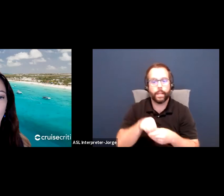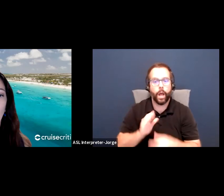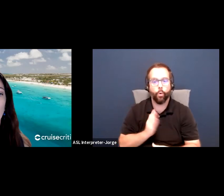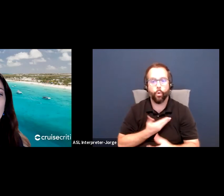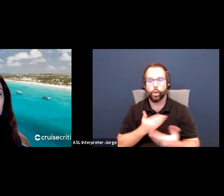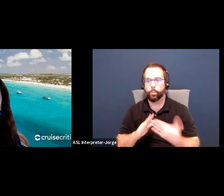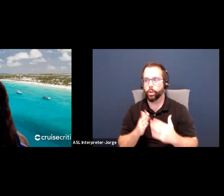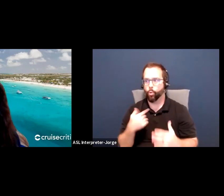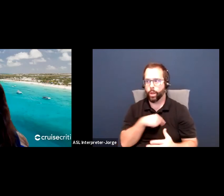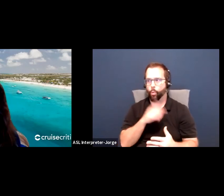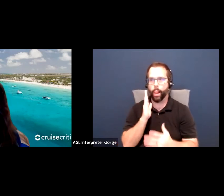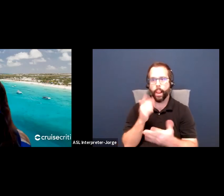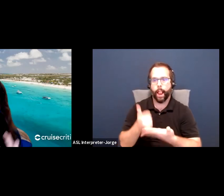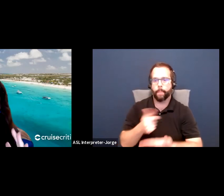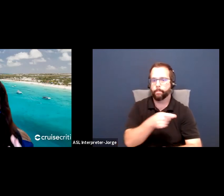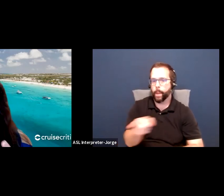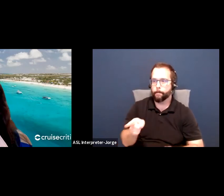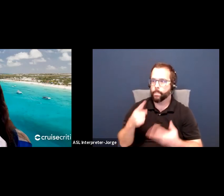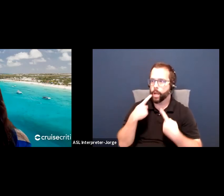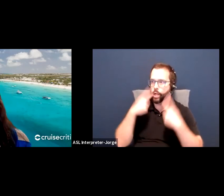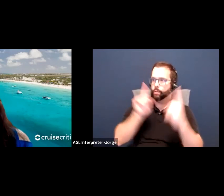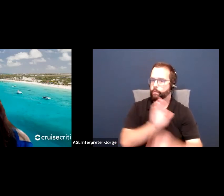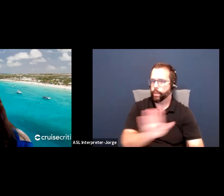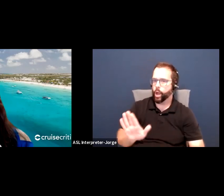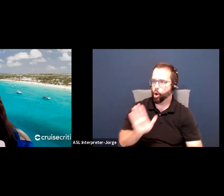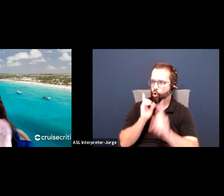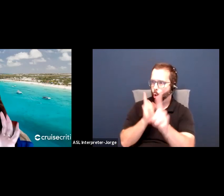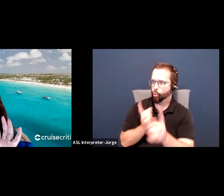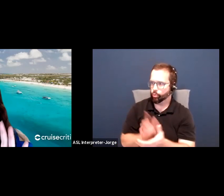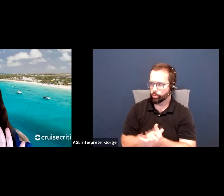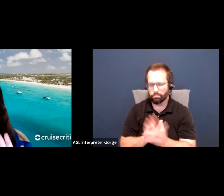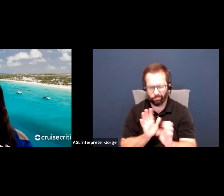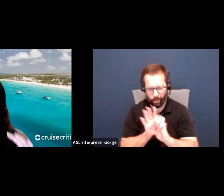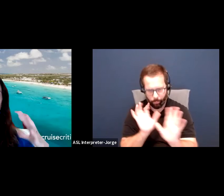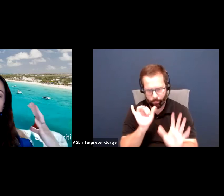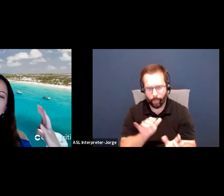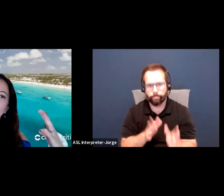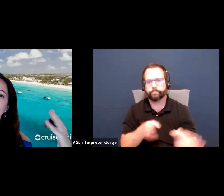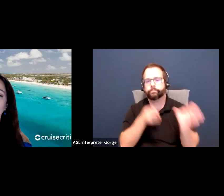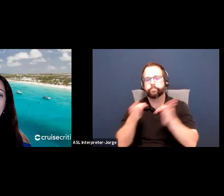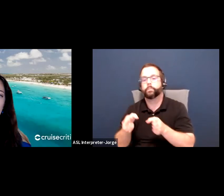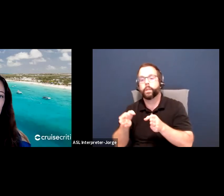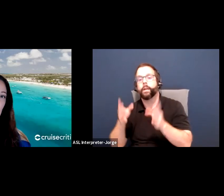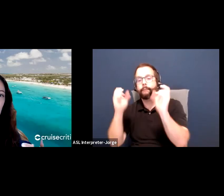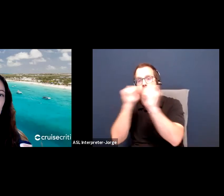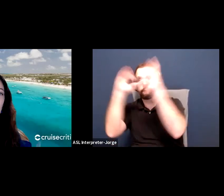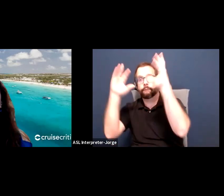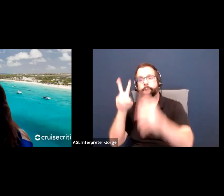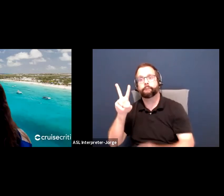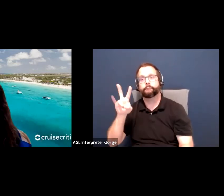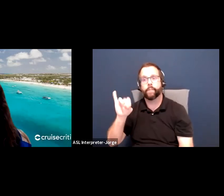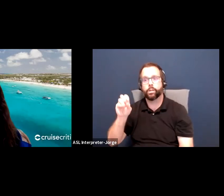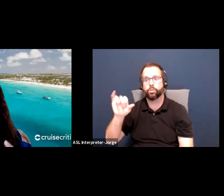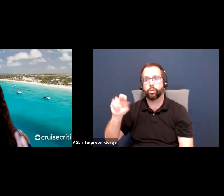achieve their goals, things like that. Now we're going to go up the line. And now there's vision statement. The house has a roof on it now.